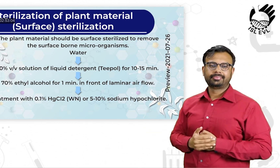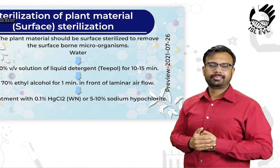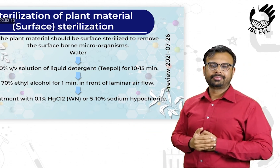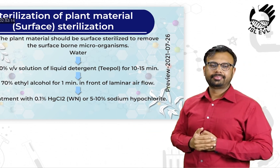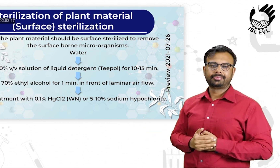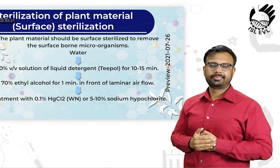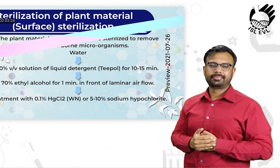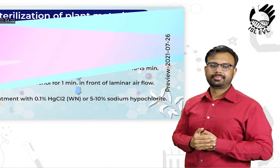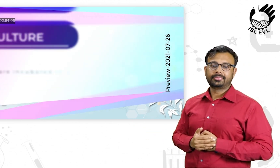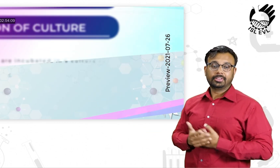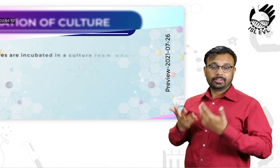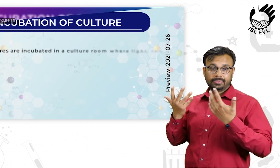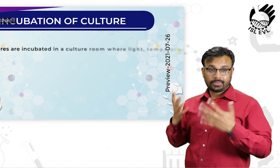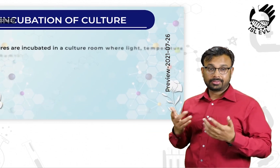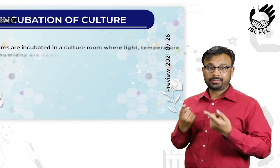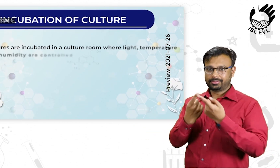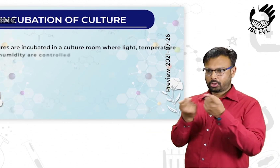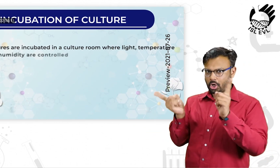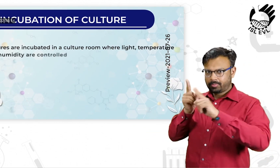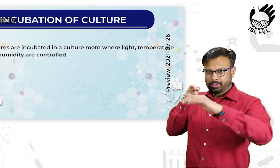-borne microorganisms.